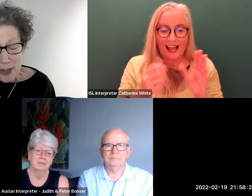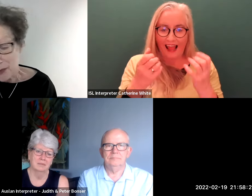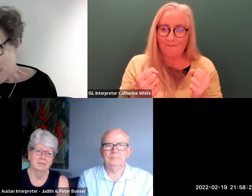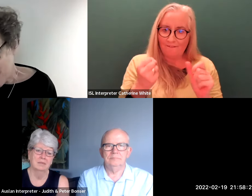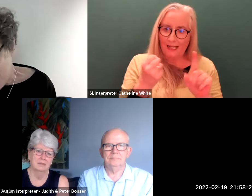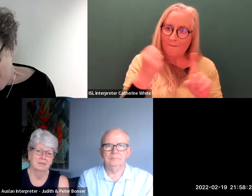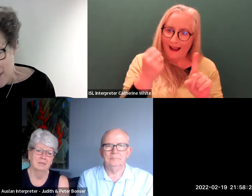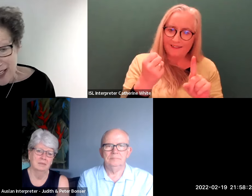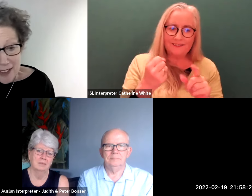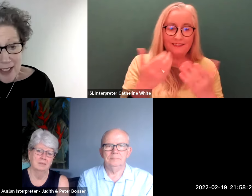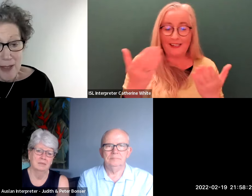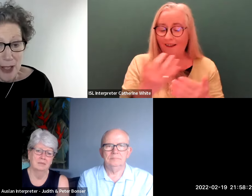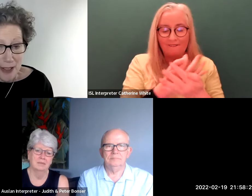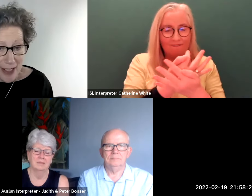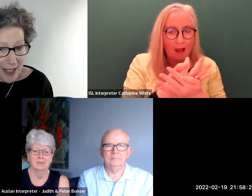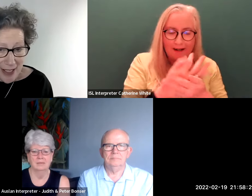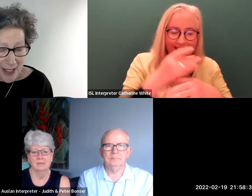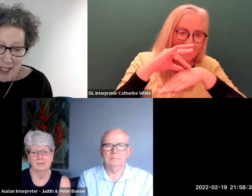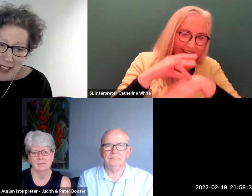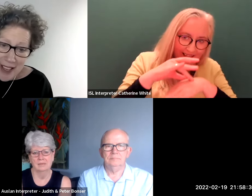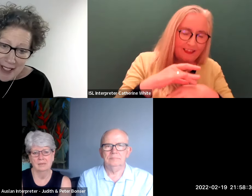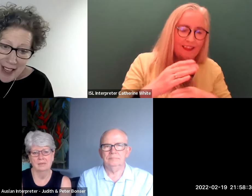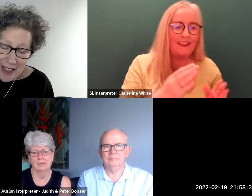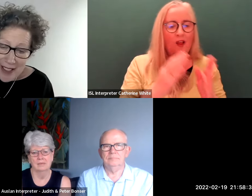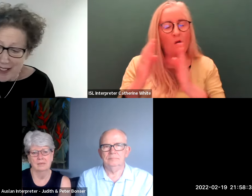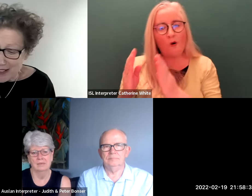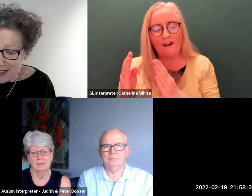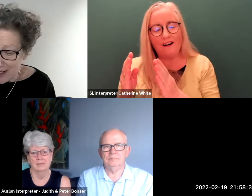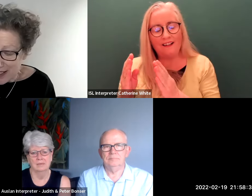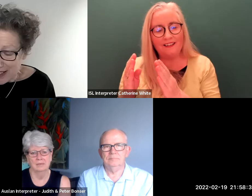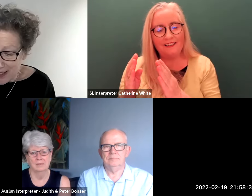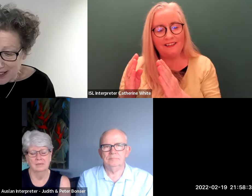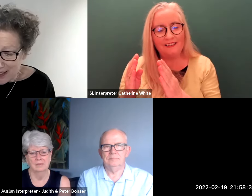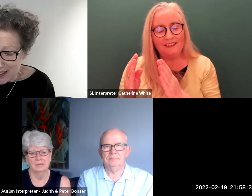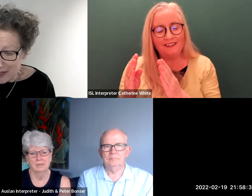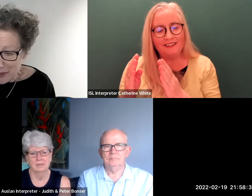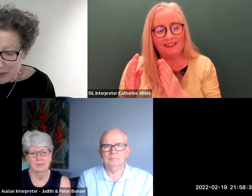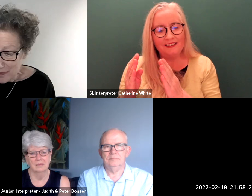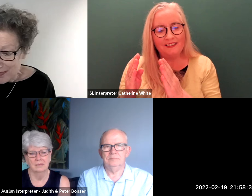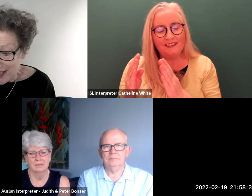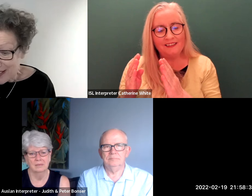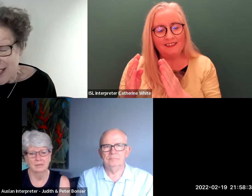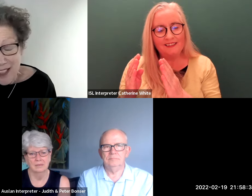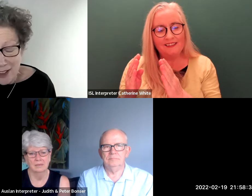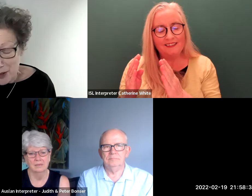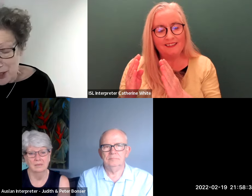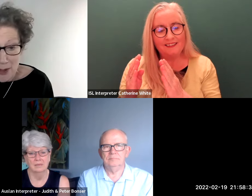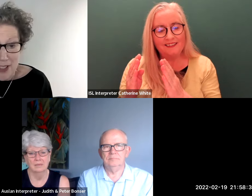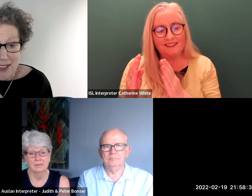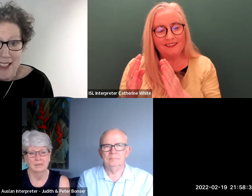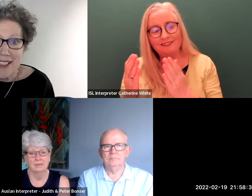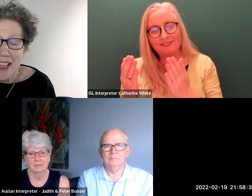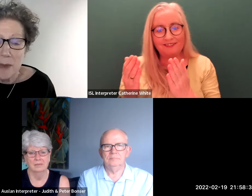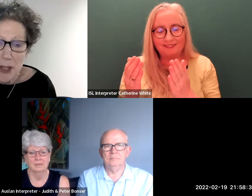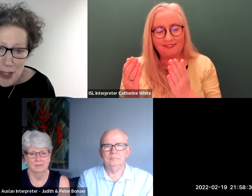with whether it's family illness whether it's it's it's uh uh dealing you know